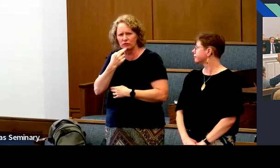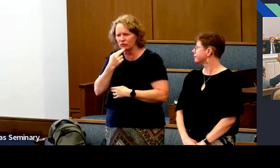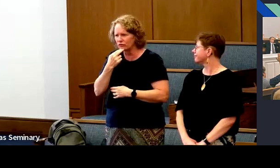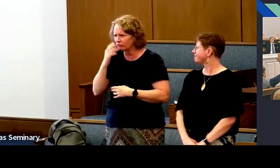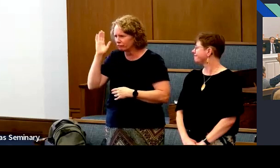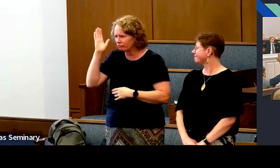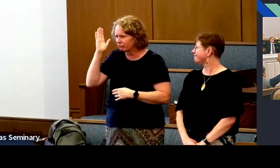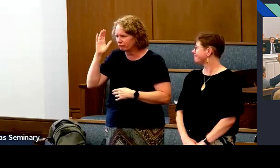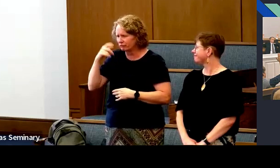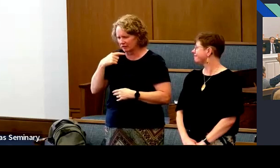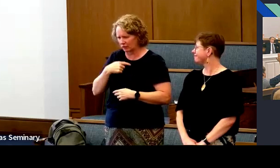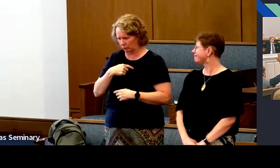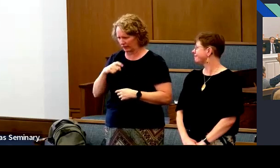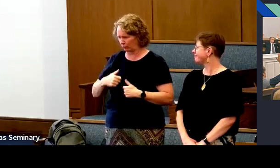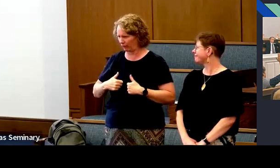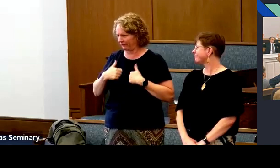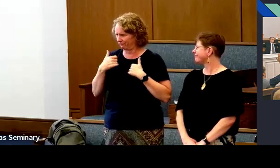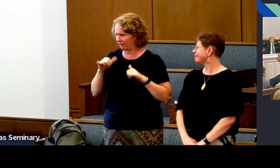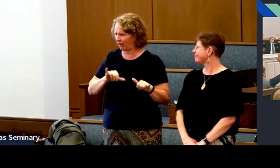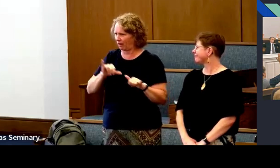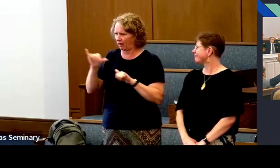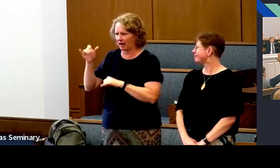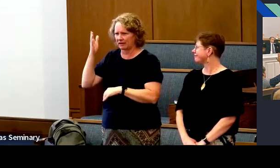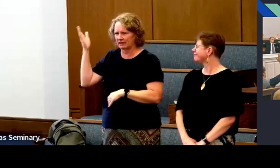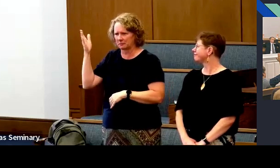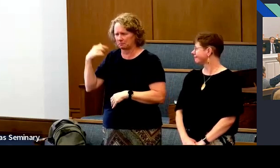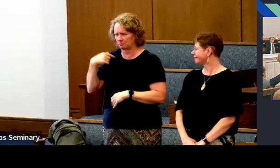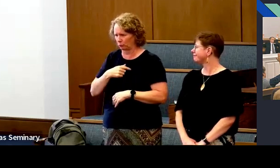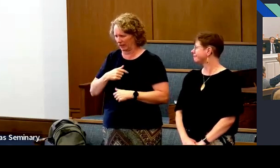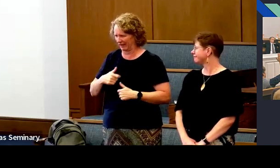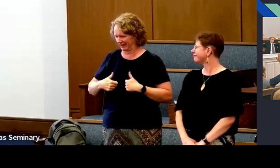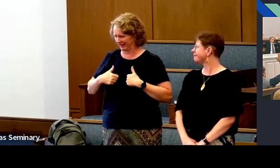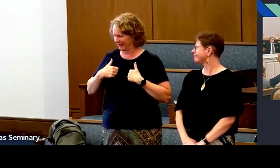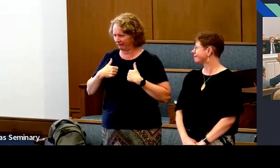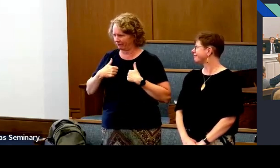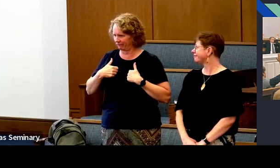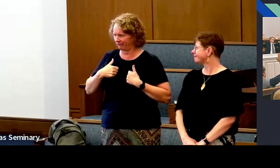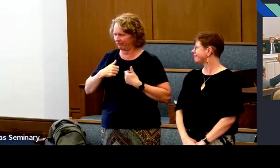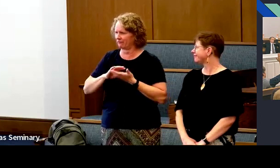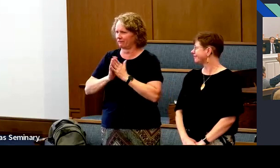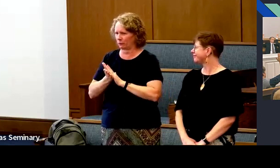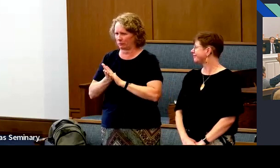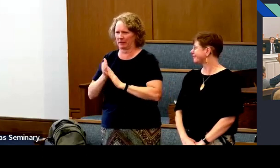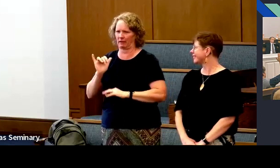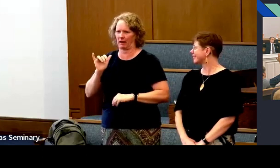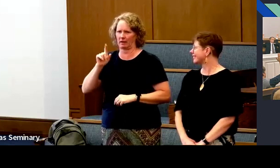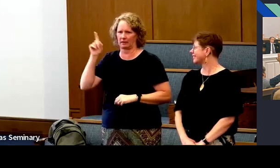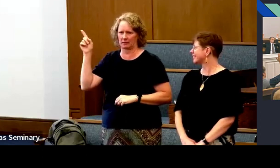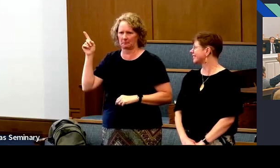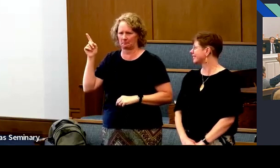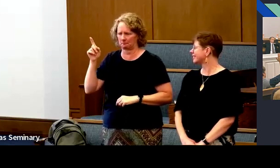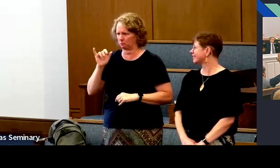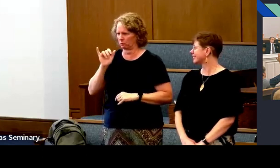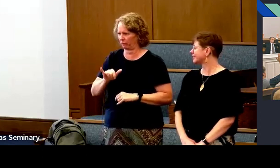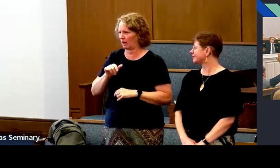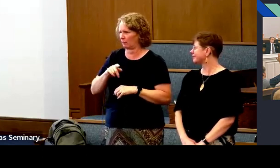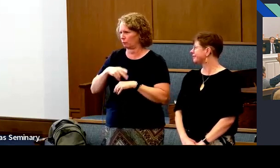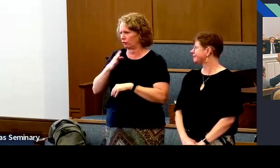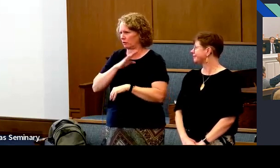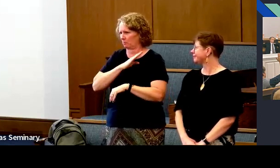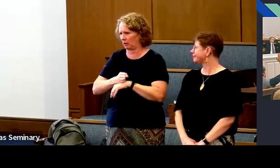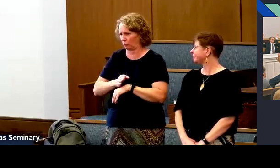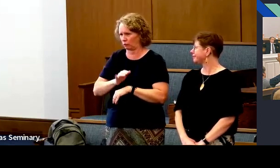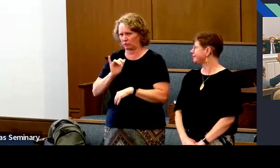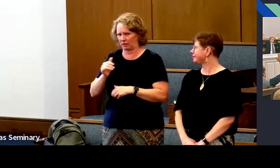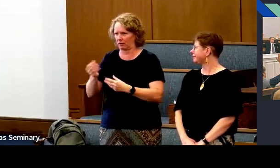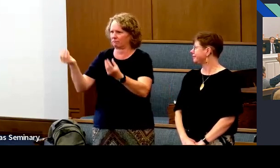Remember in the morning, Richard said, we need to live like him, we need to become like him,